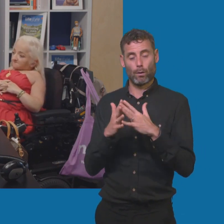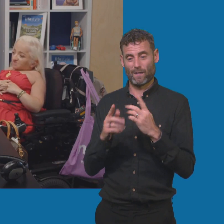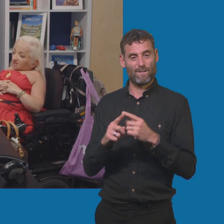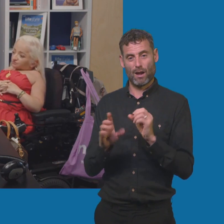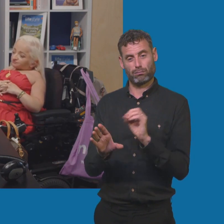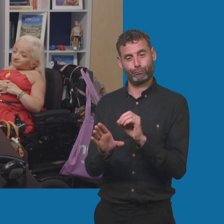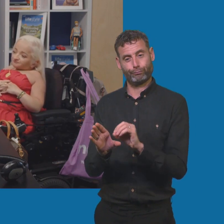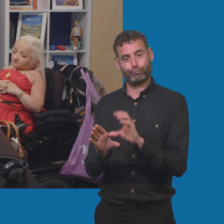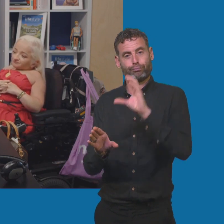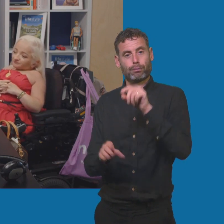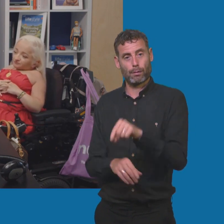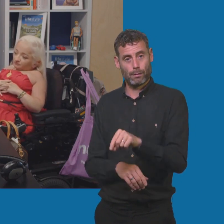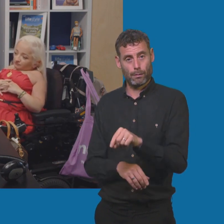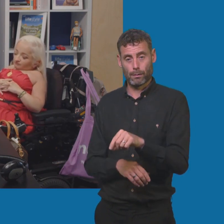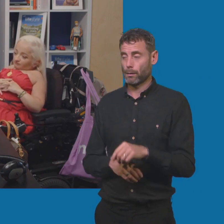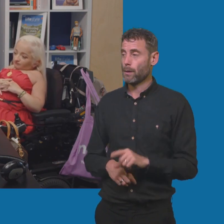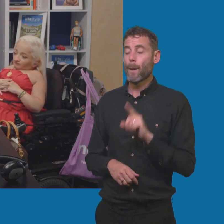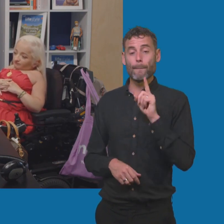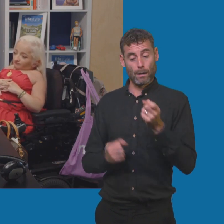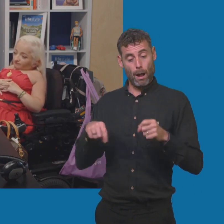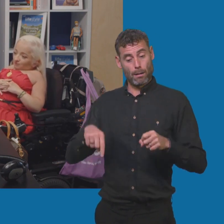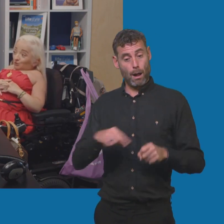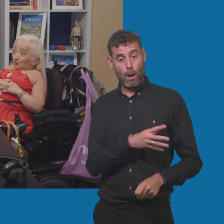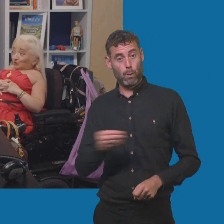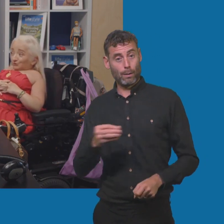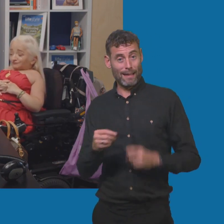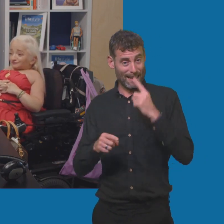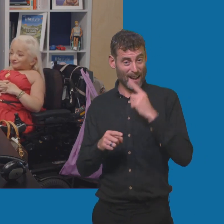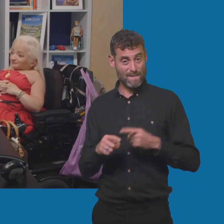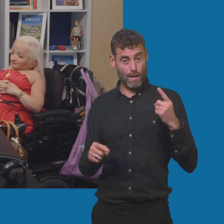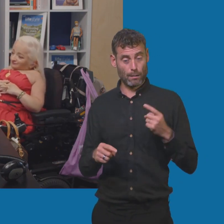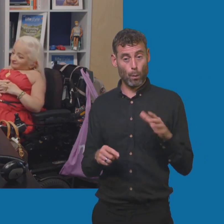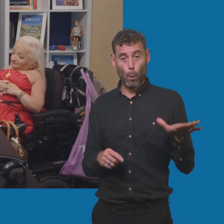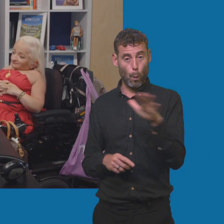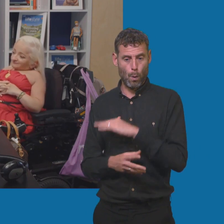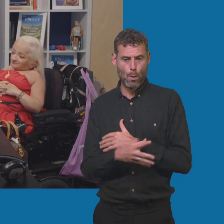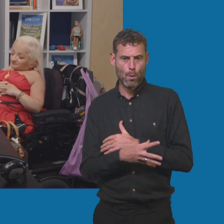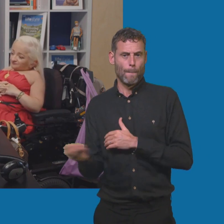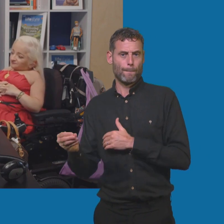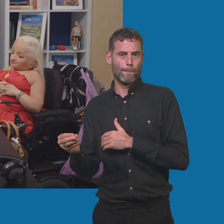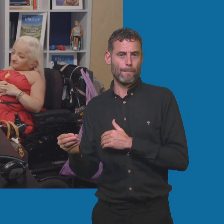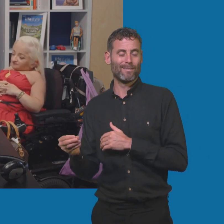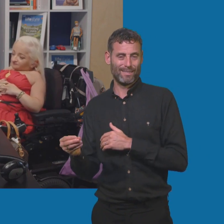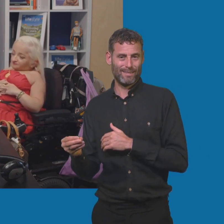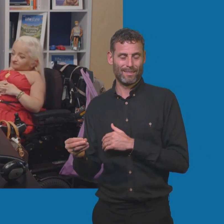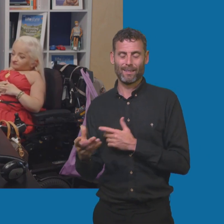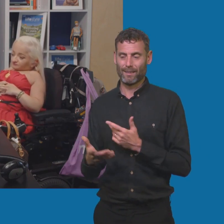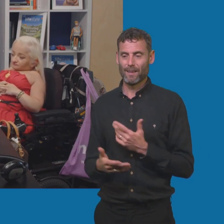comes down to how fast your car can accept to charge. So generally those cars yeah so there's sort of two things at play here. A 50 kilowatt charger will